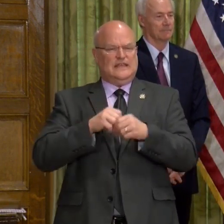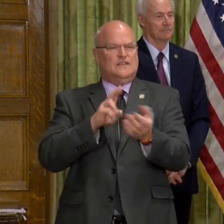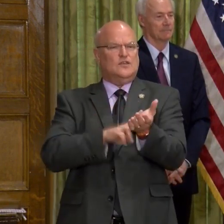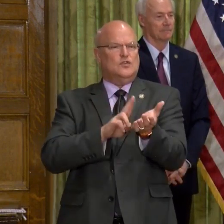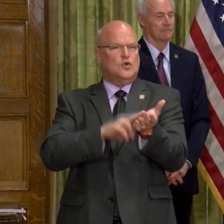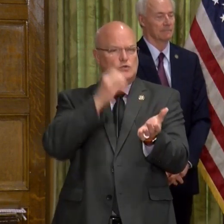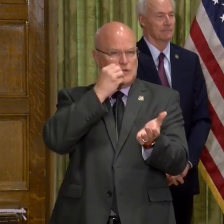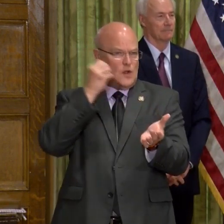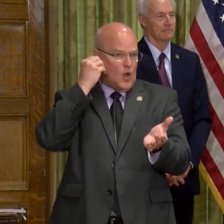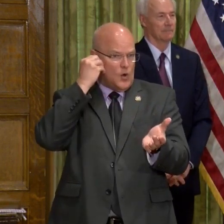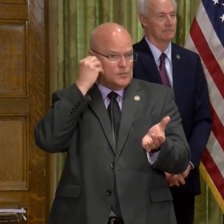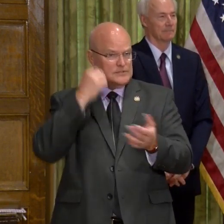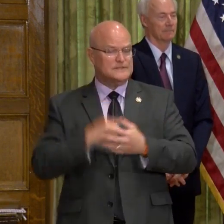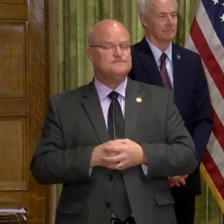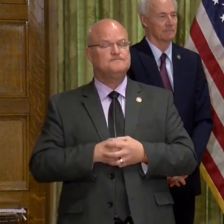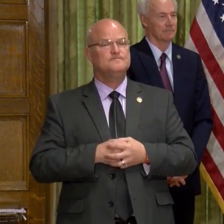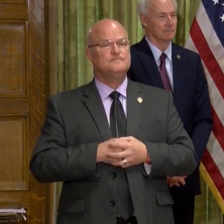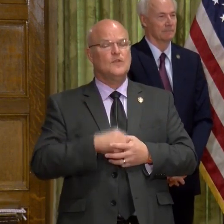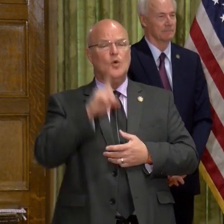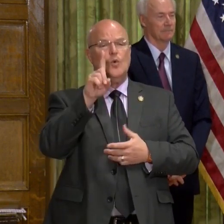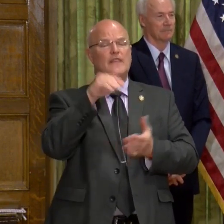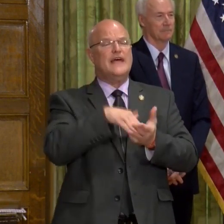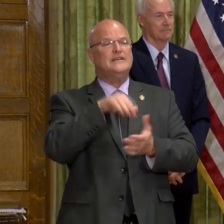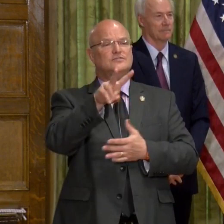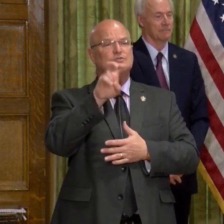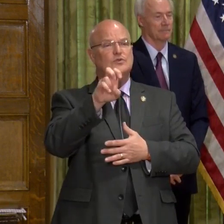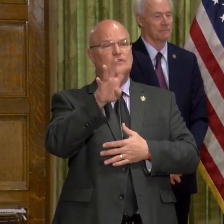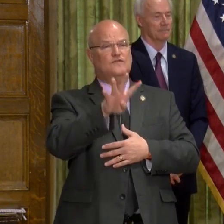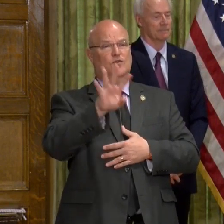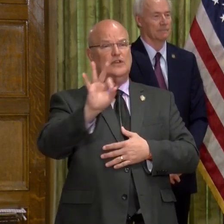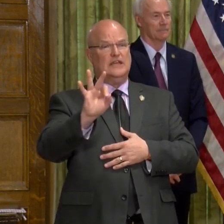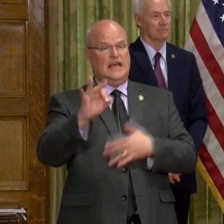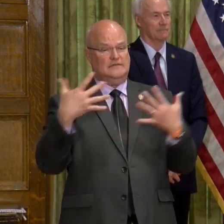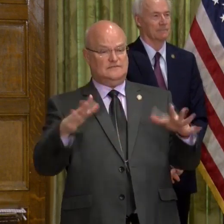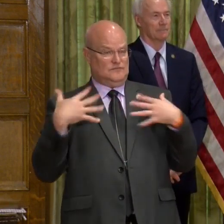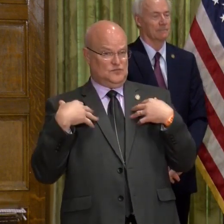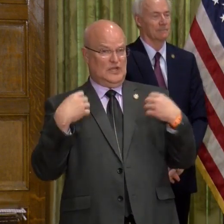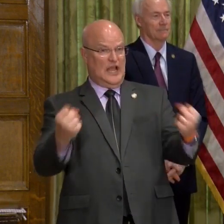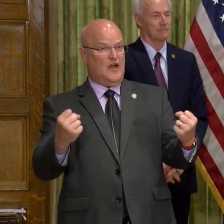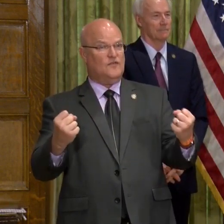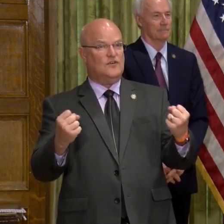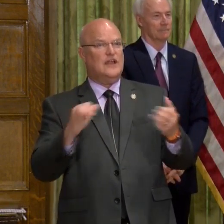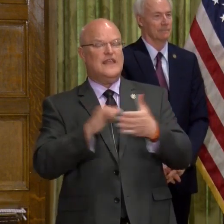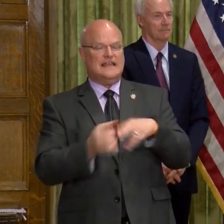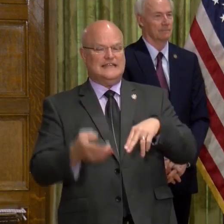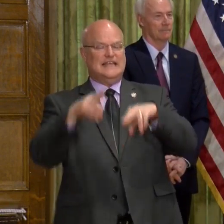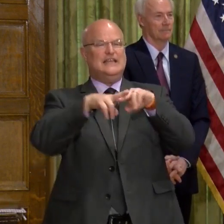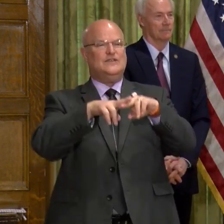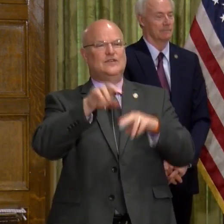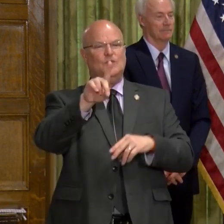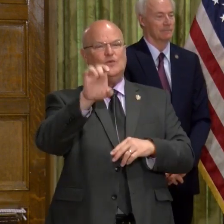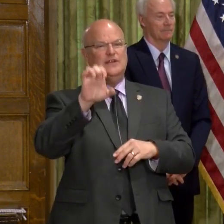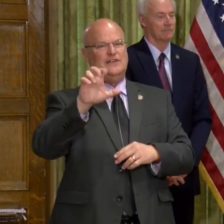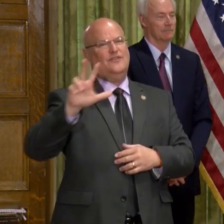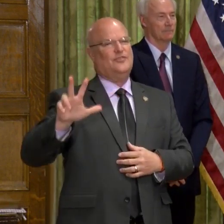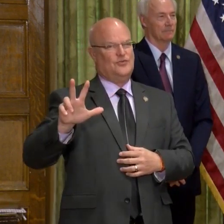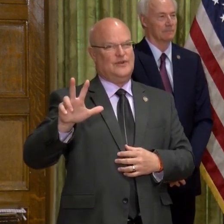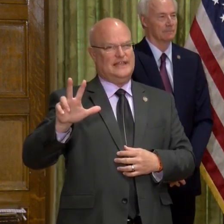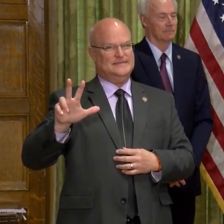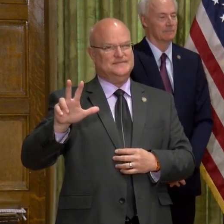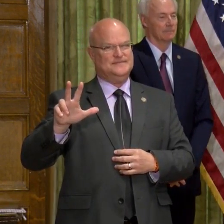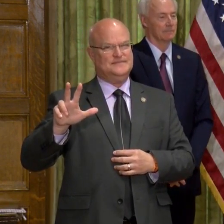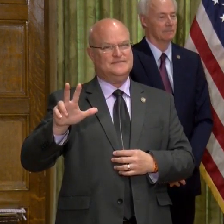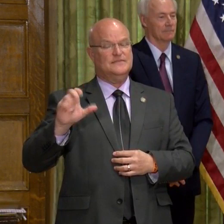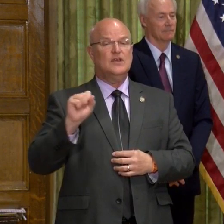homes. We have 1,249 who have recovered. That's an increase of 103 from